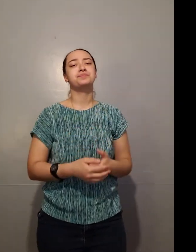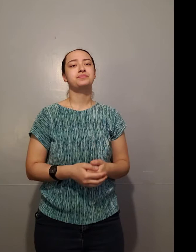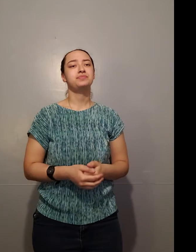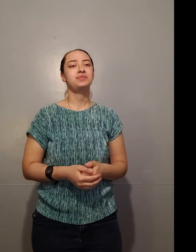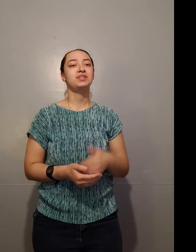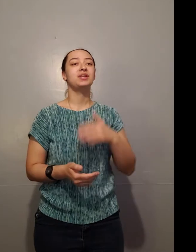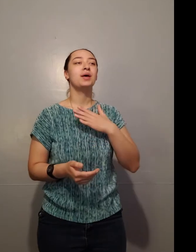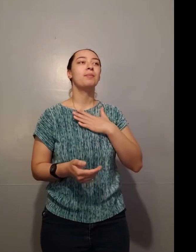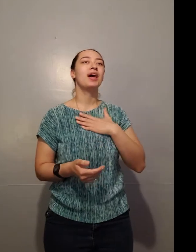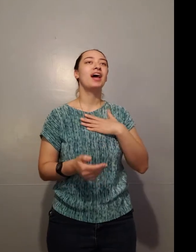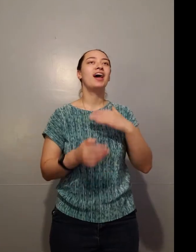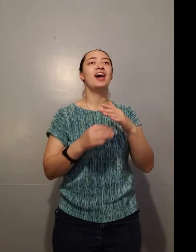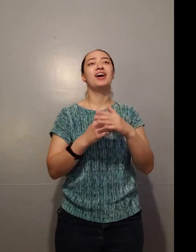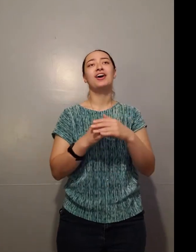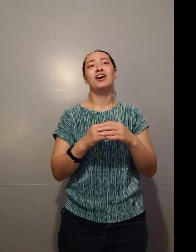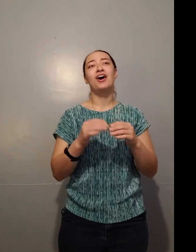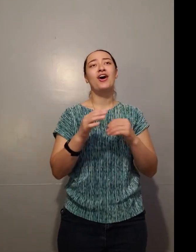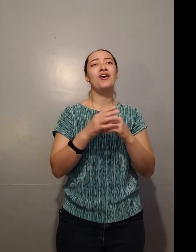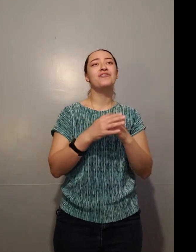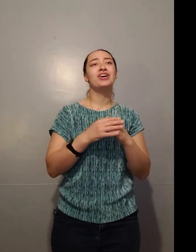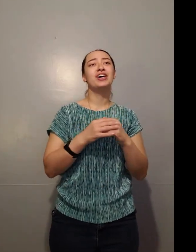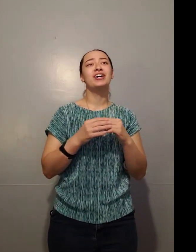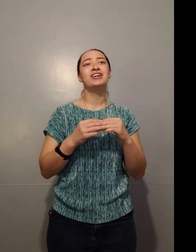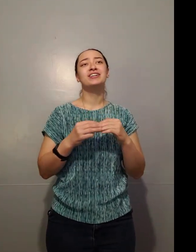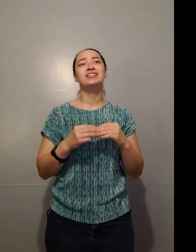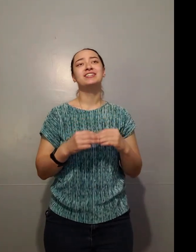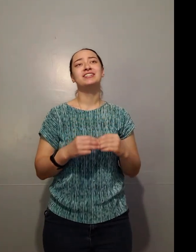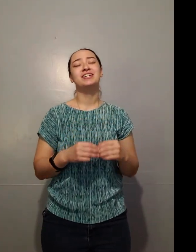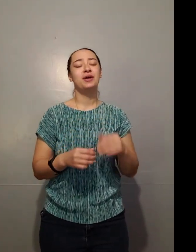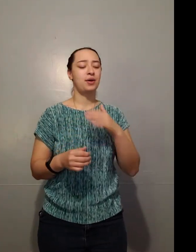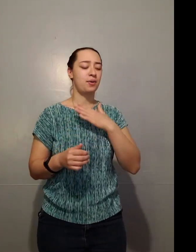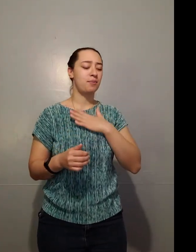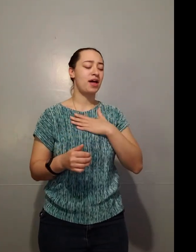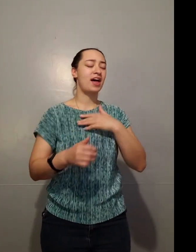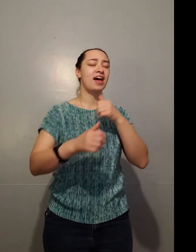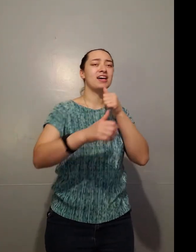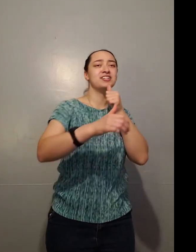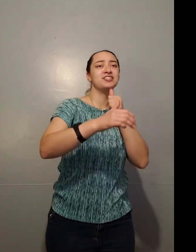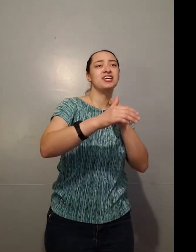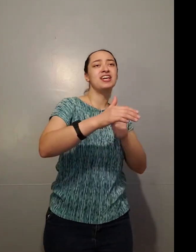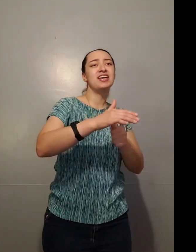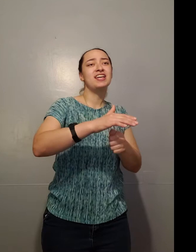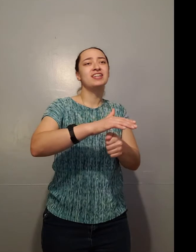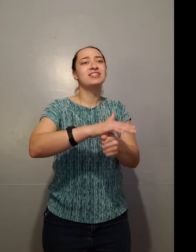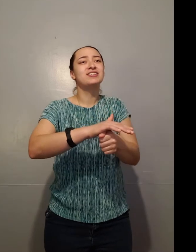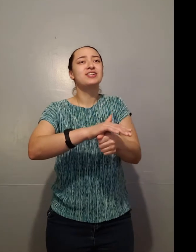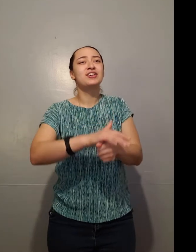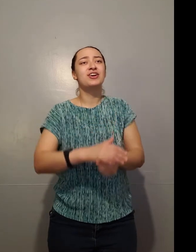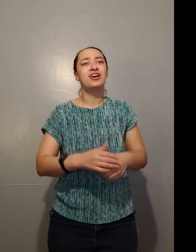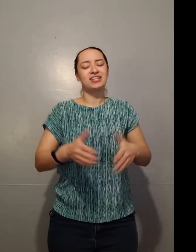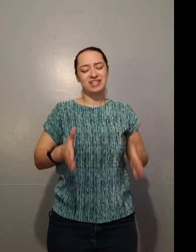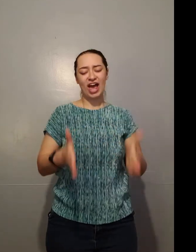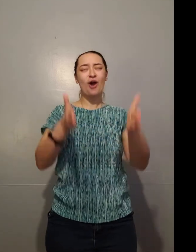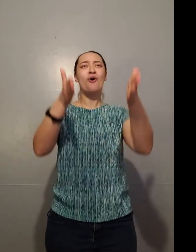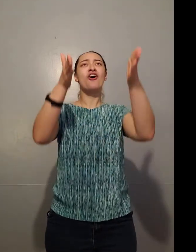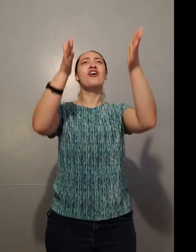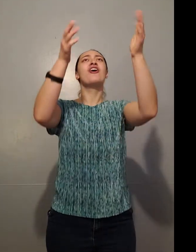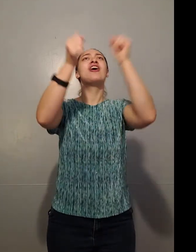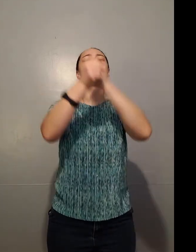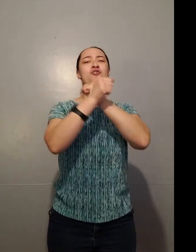My comfort, my shelter, tower of